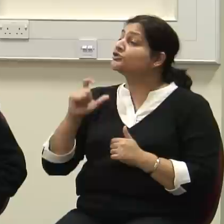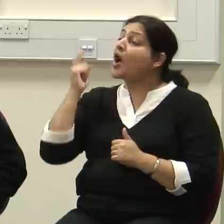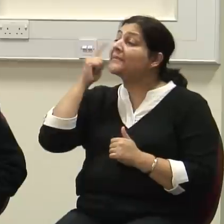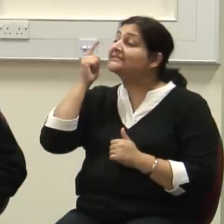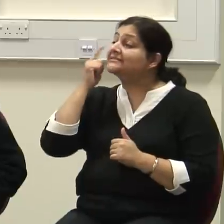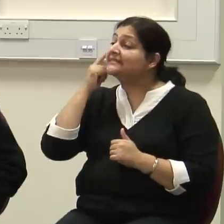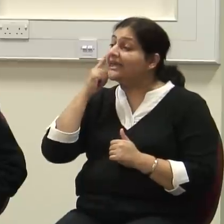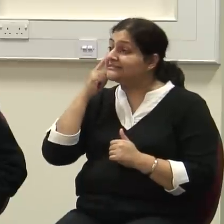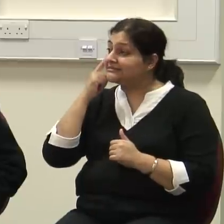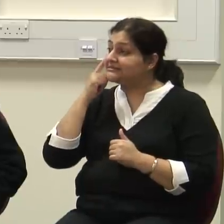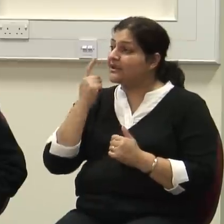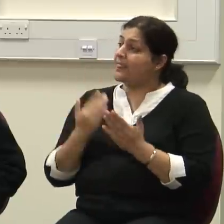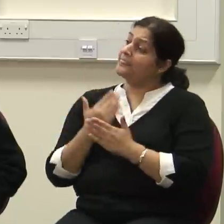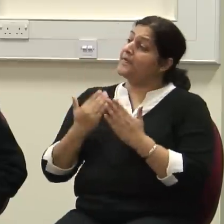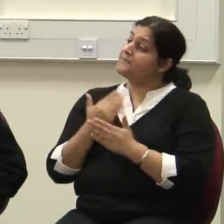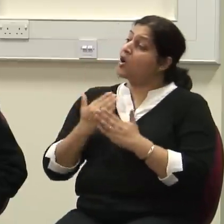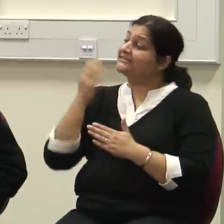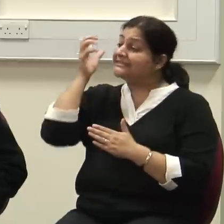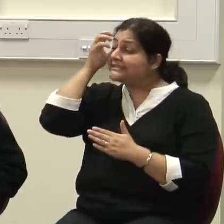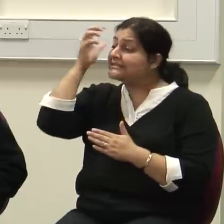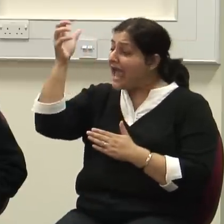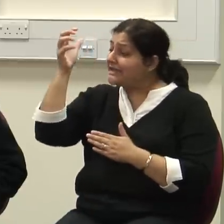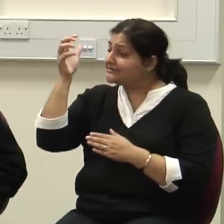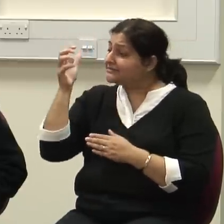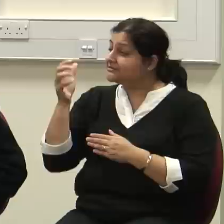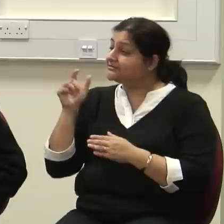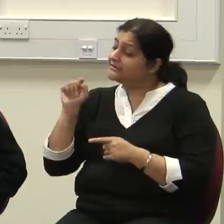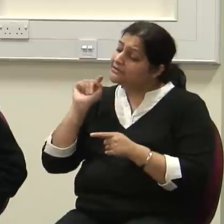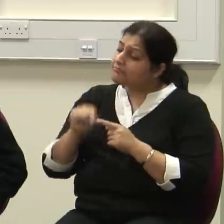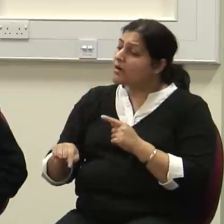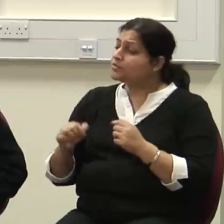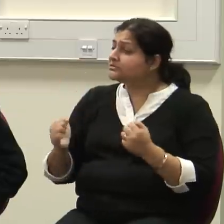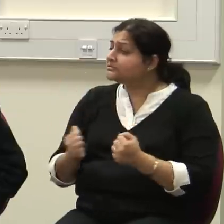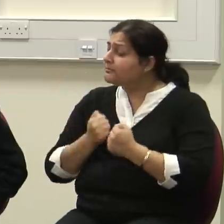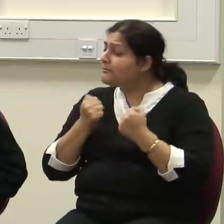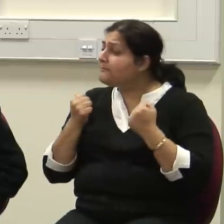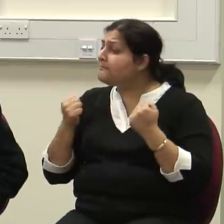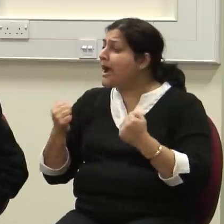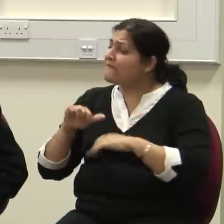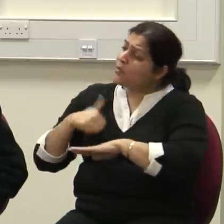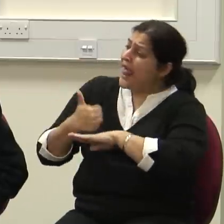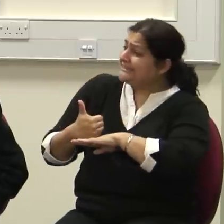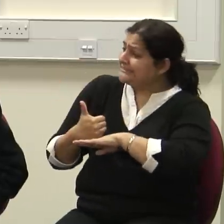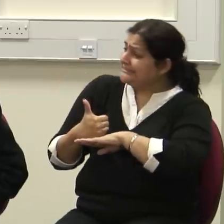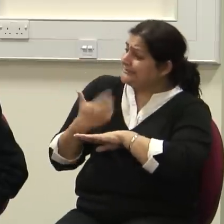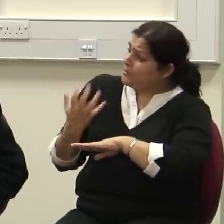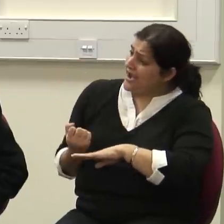after all, the modern state, is the most powerful entity that we have.